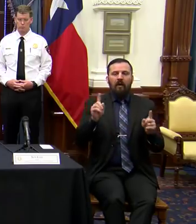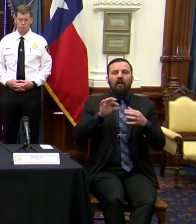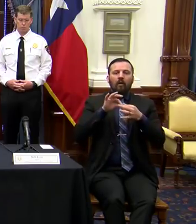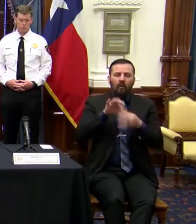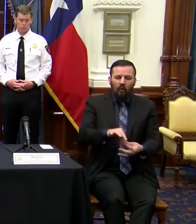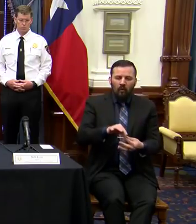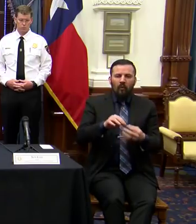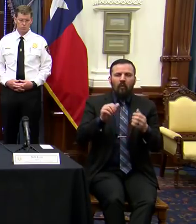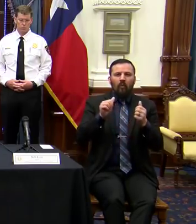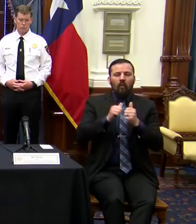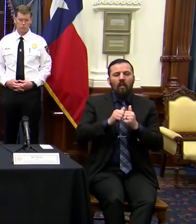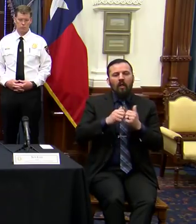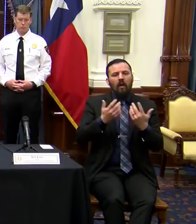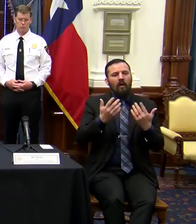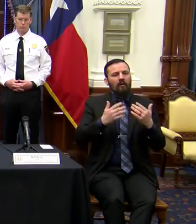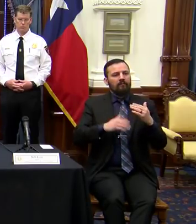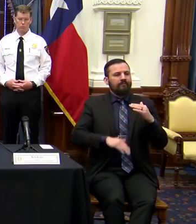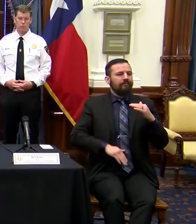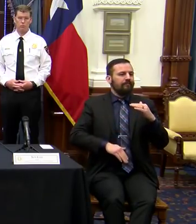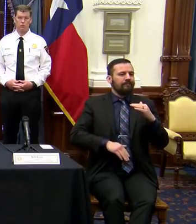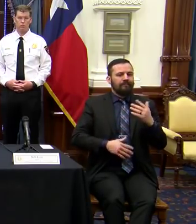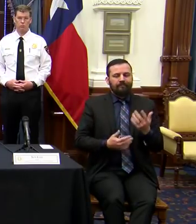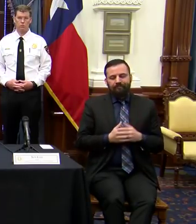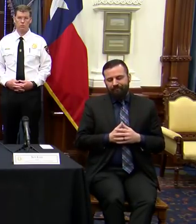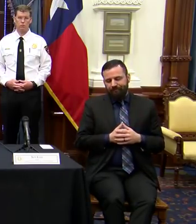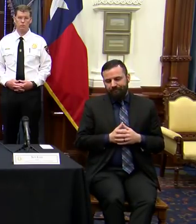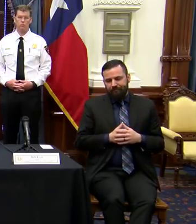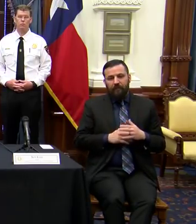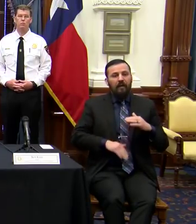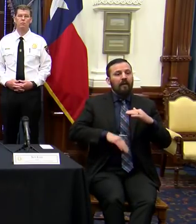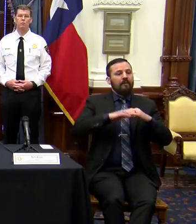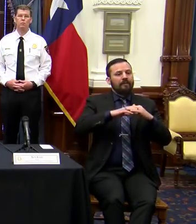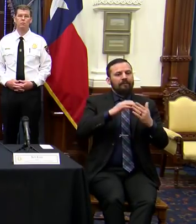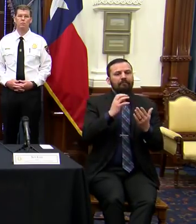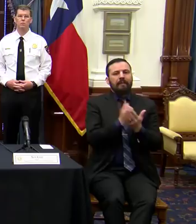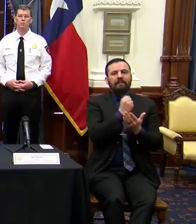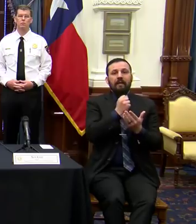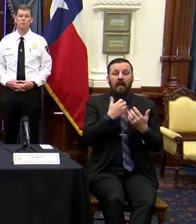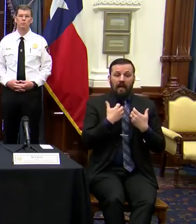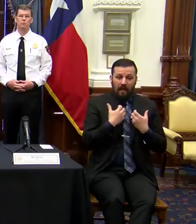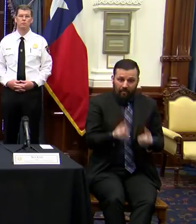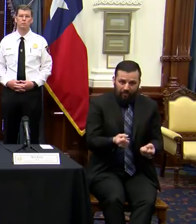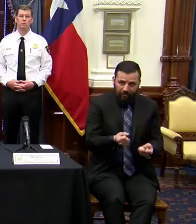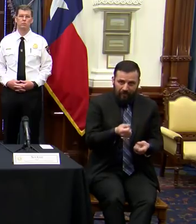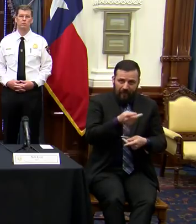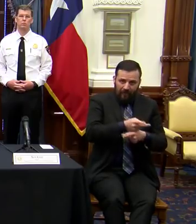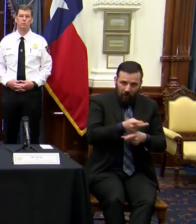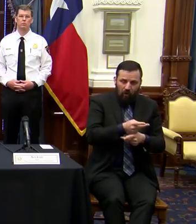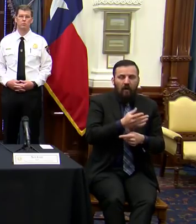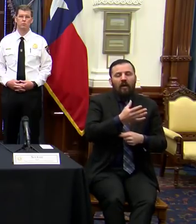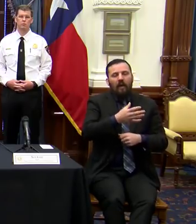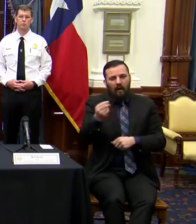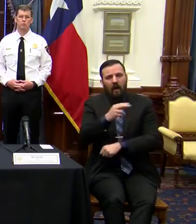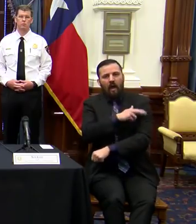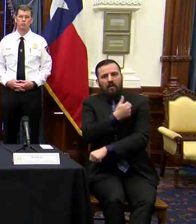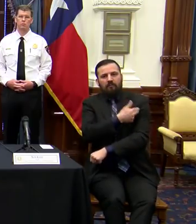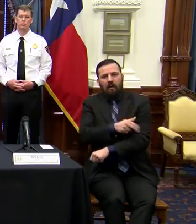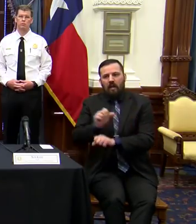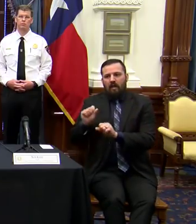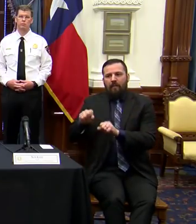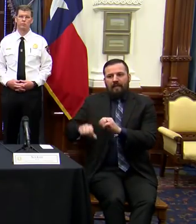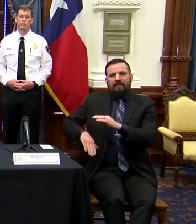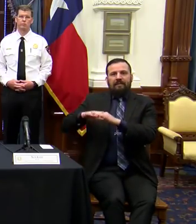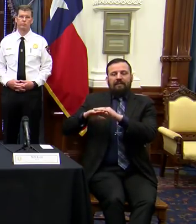maximizing both health care as well as hospital capacity. We want to